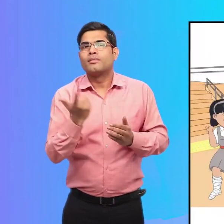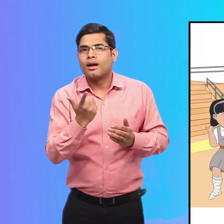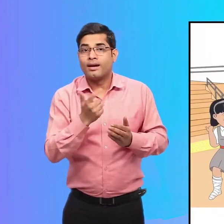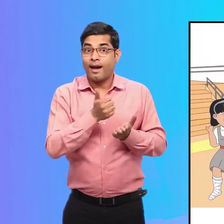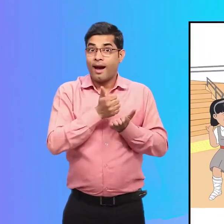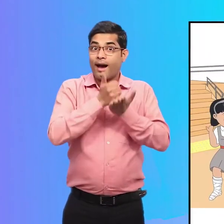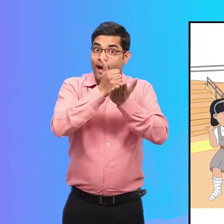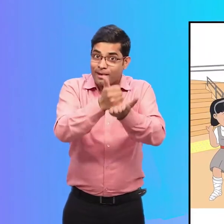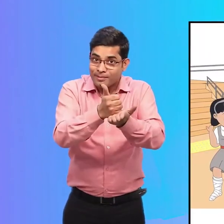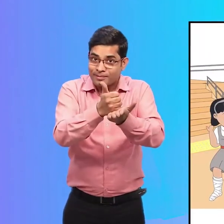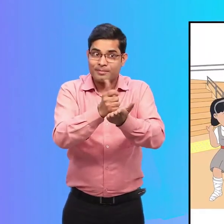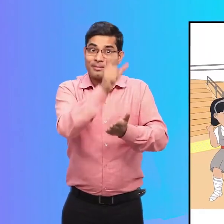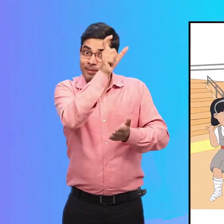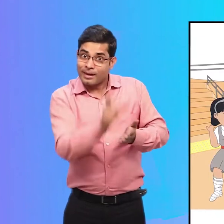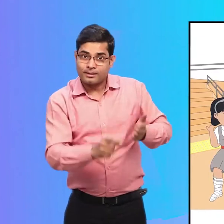a helper in the school,